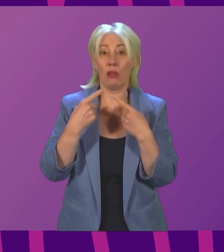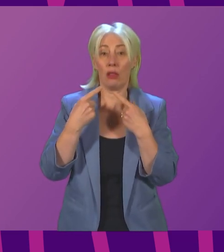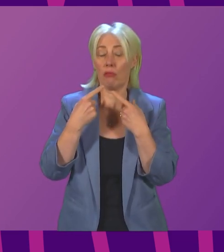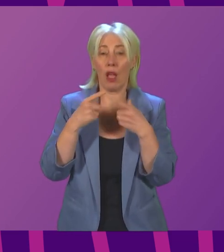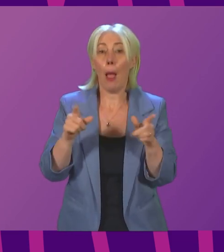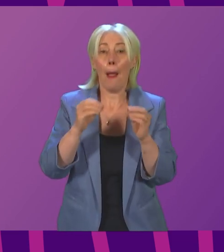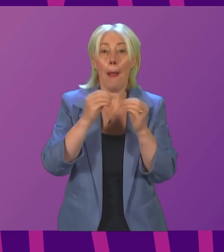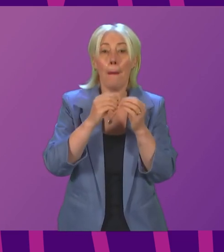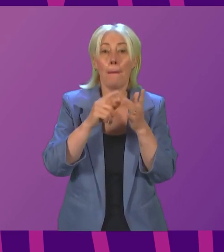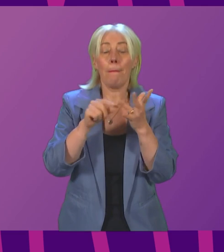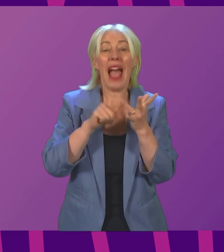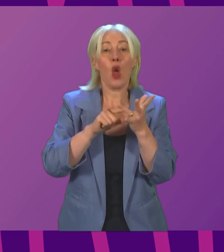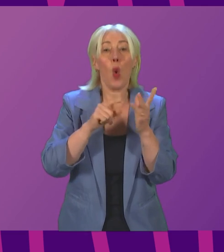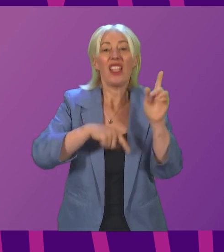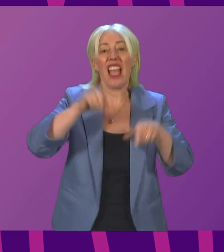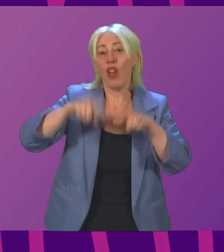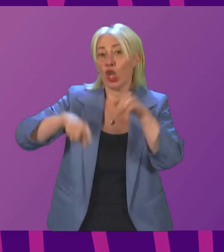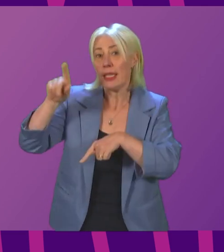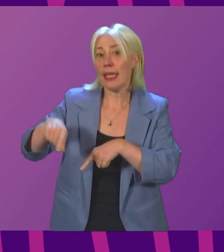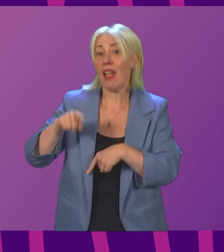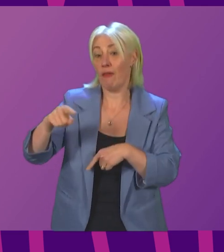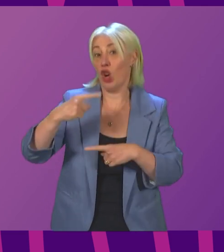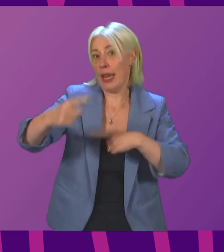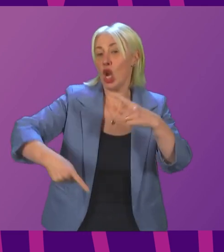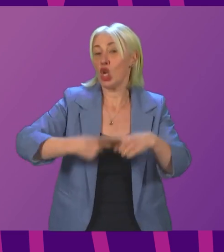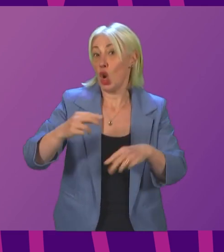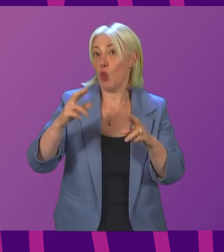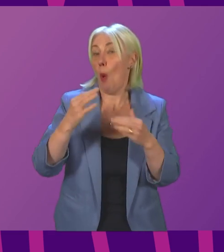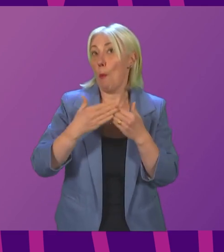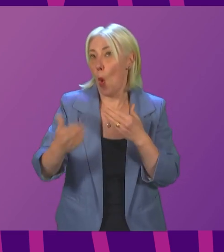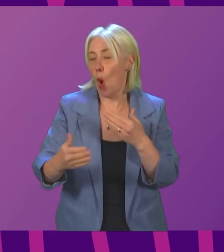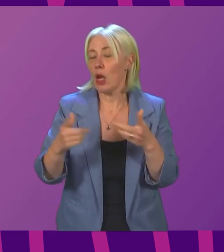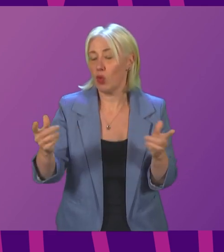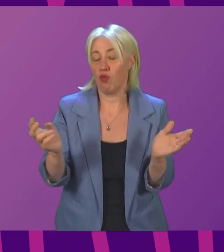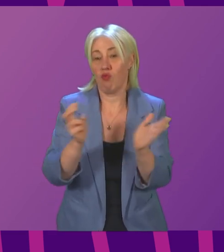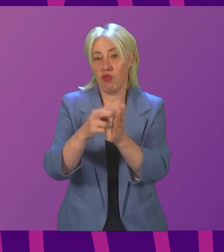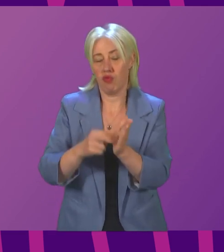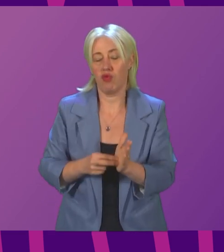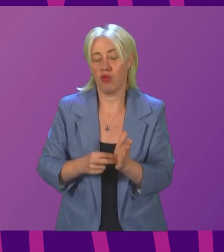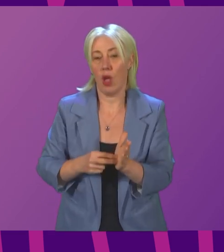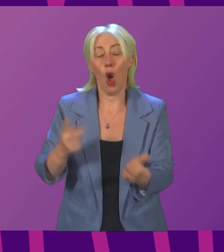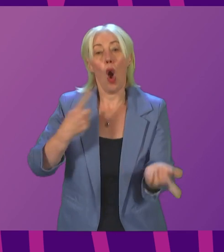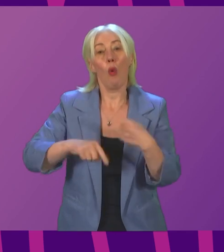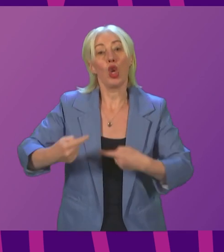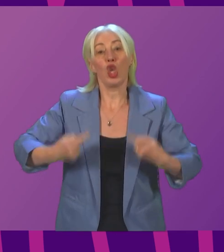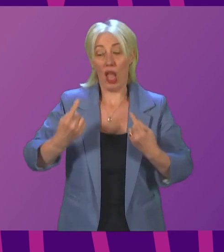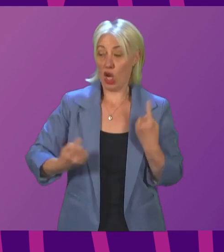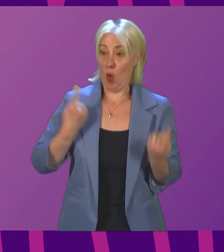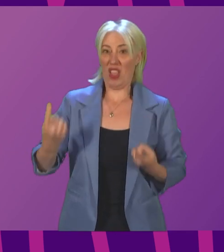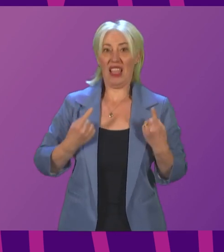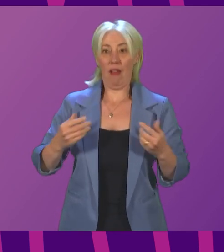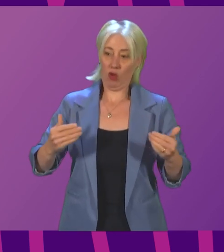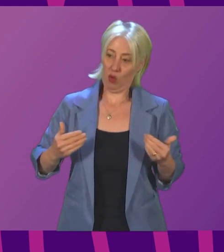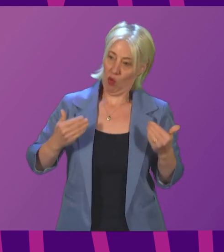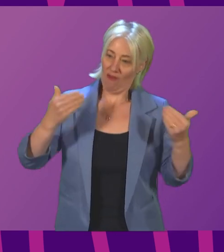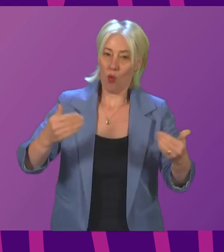Biodiversity COP next year. Our third objective was to use COP to challenge ourselves to go further and faster in our own journey to